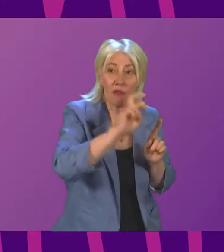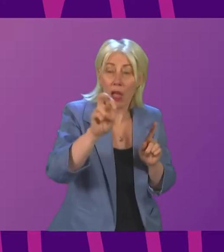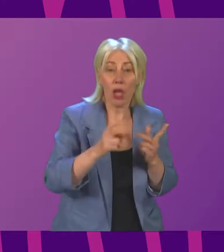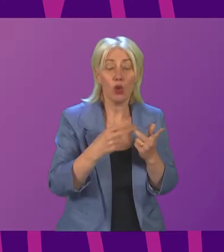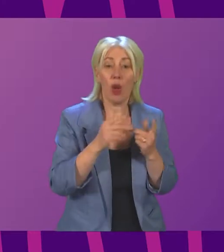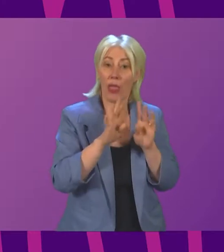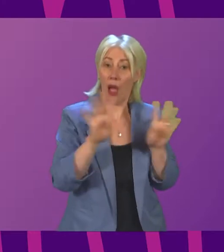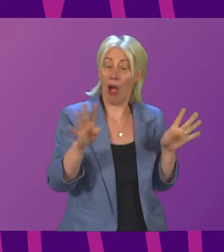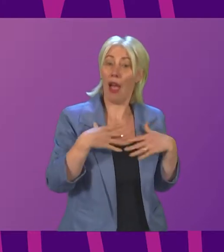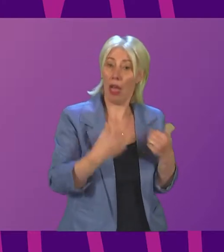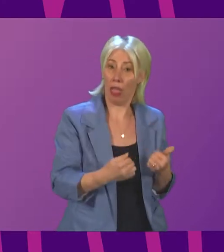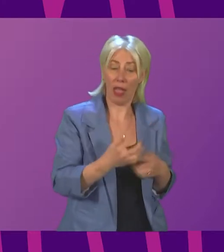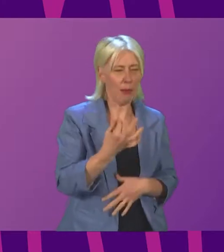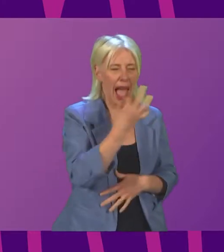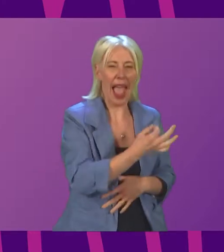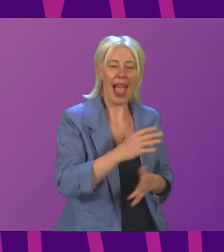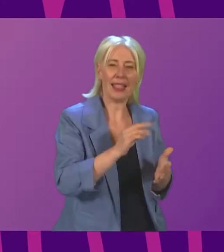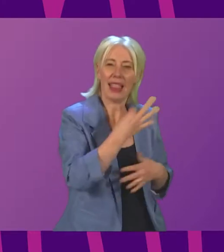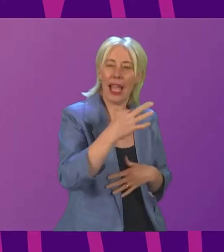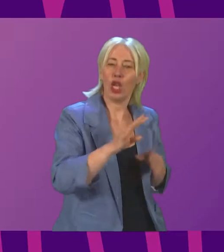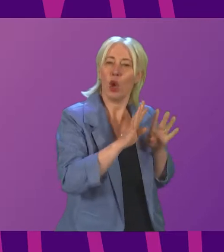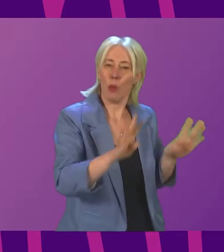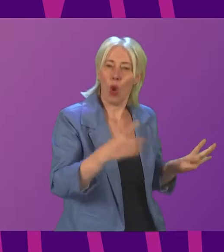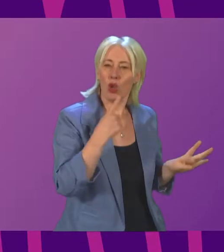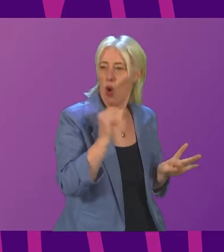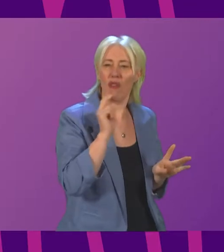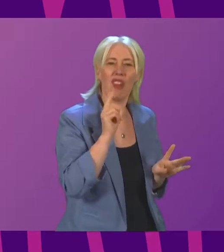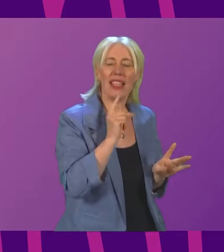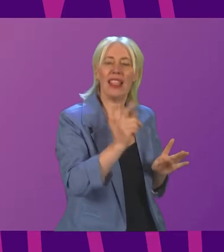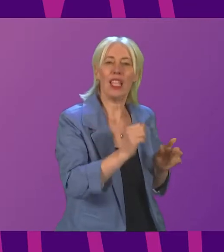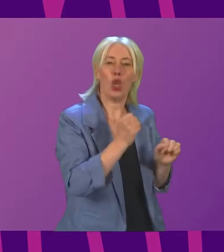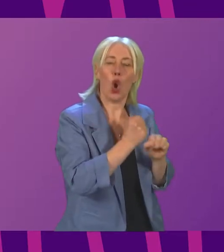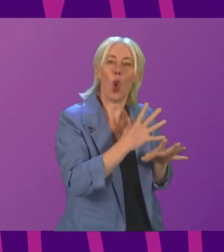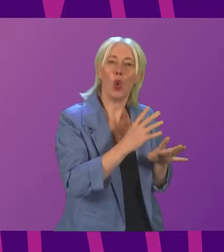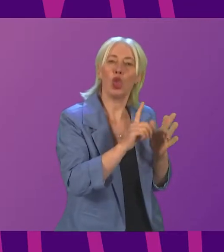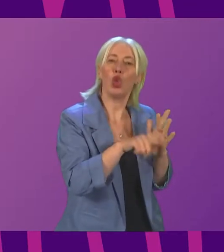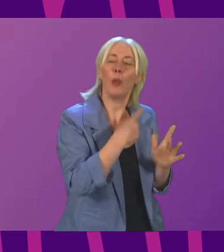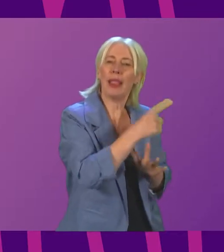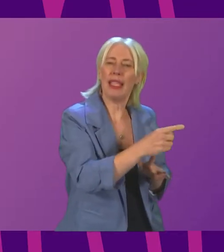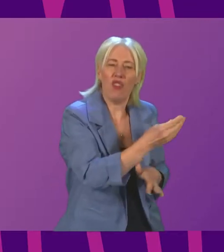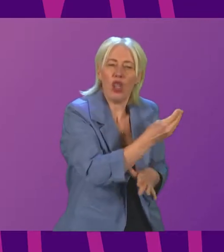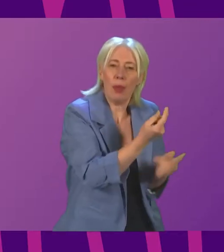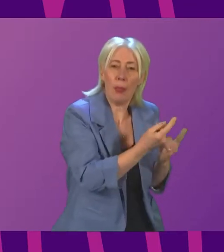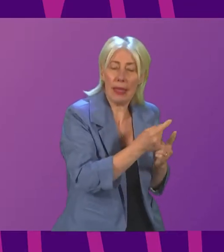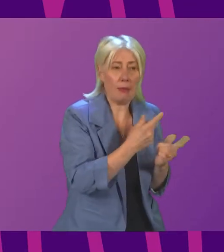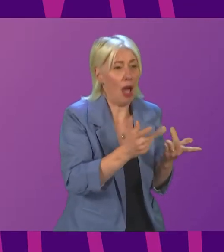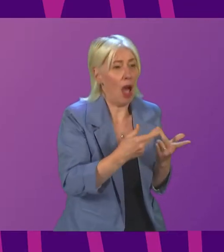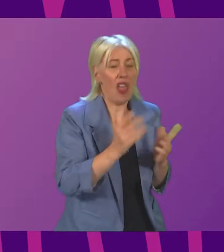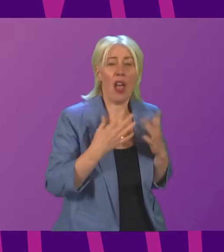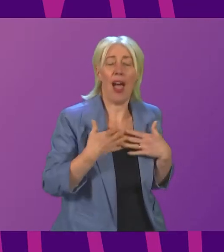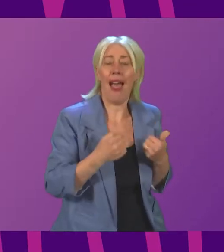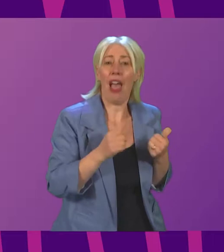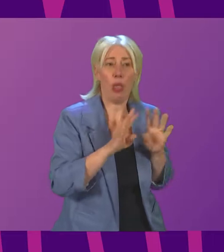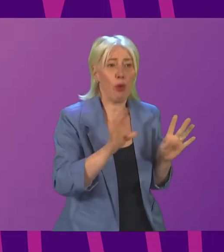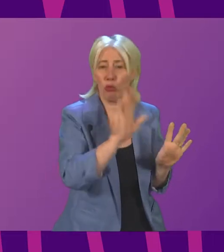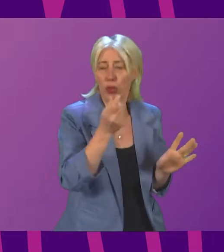I asked the board about this on Friday, I was told, apart from the Golden Jubilee for a small number of cases, there is no capacity in other health boards.